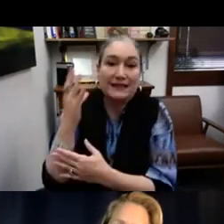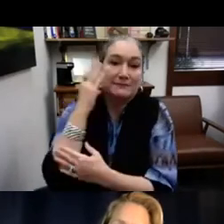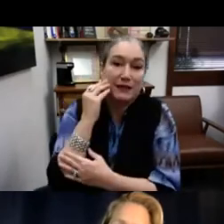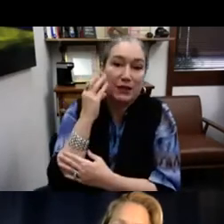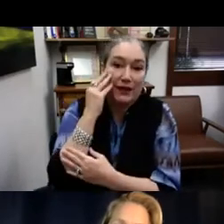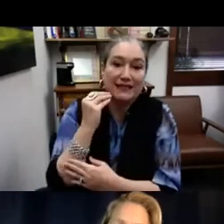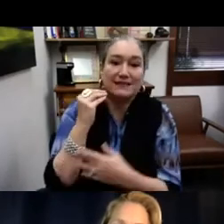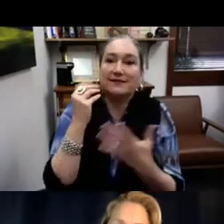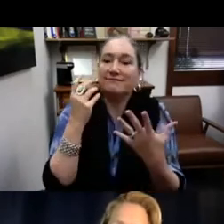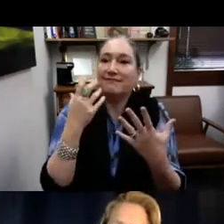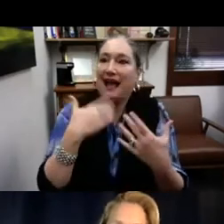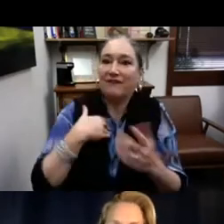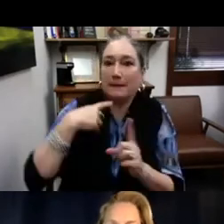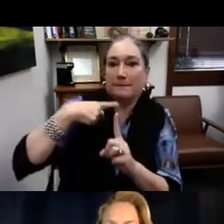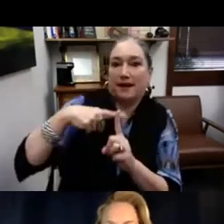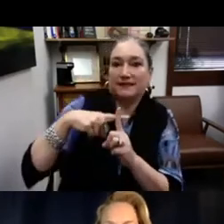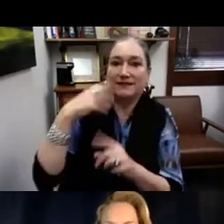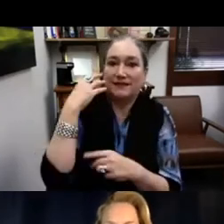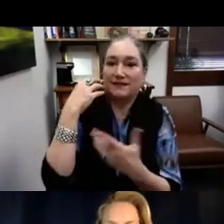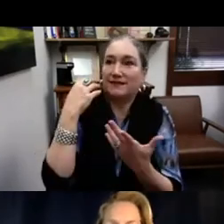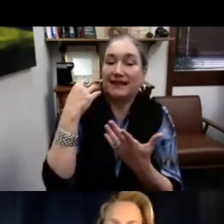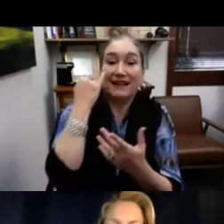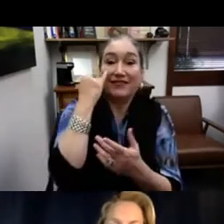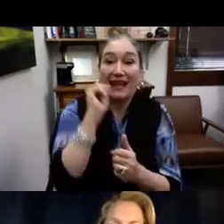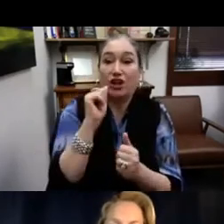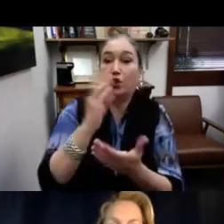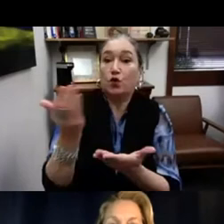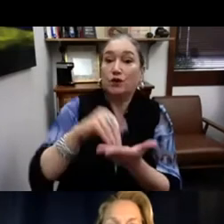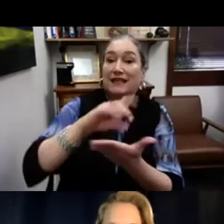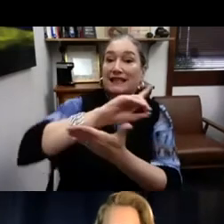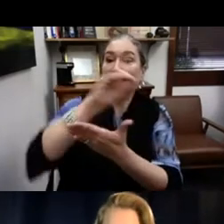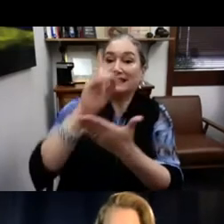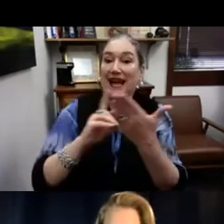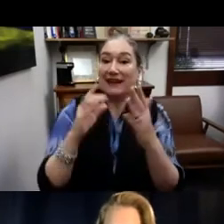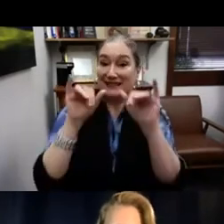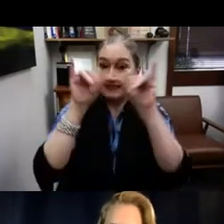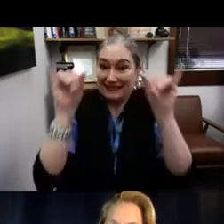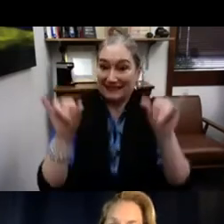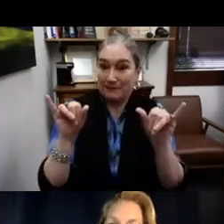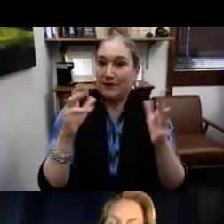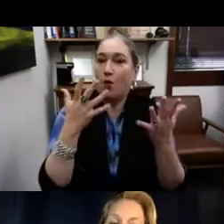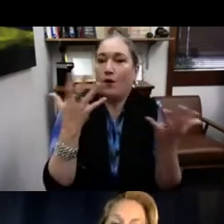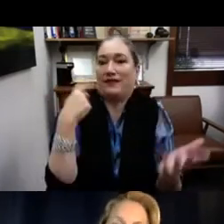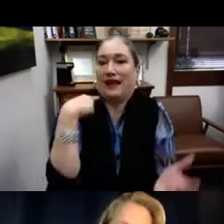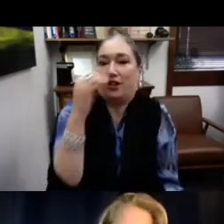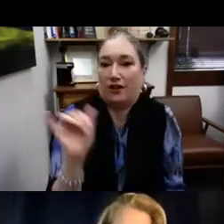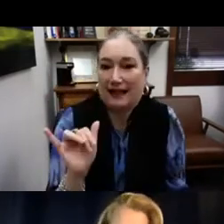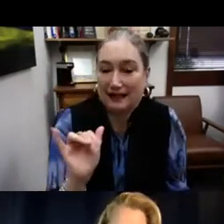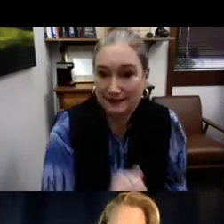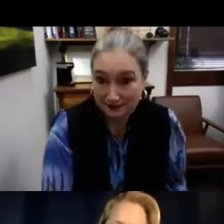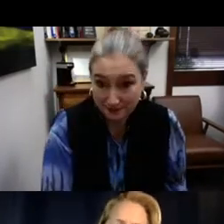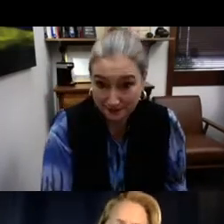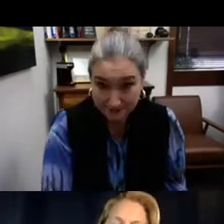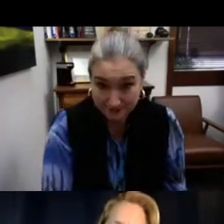to be able to look at individual experiences and how they have had a positive experience. If they could have redesigned the